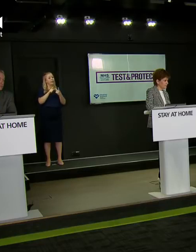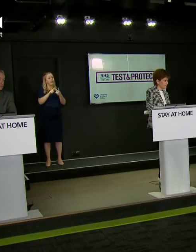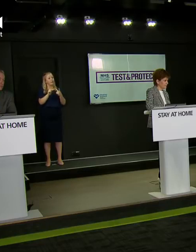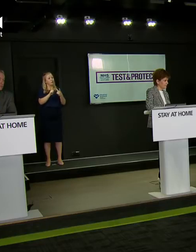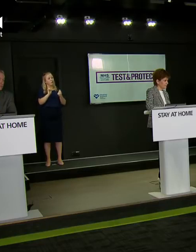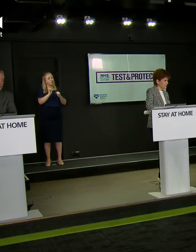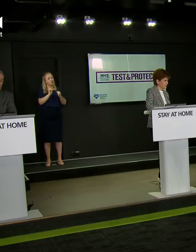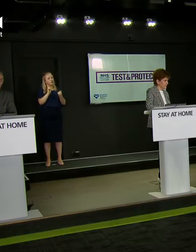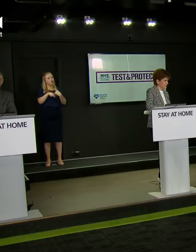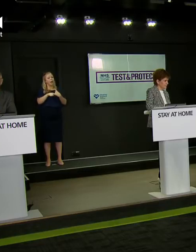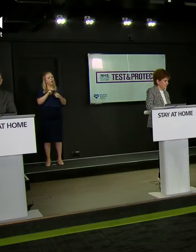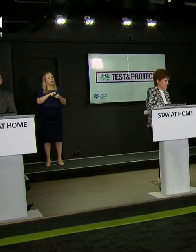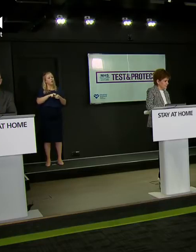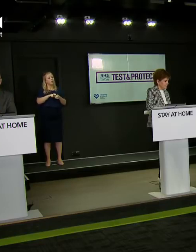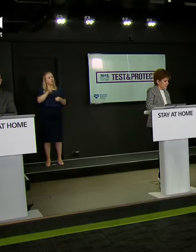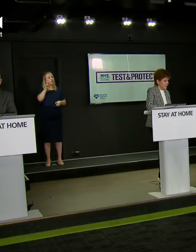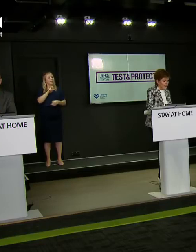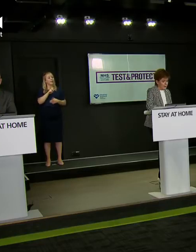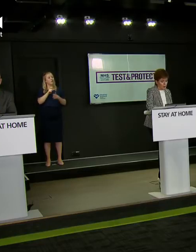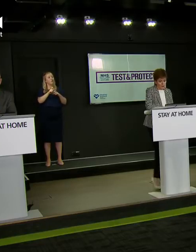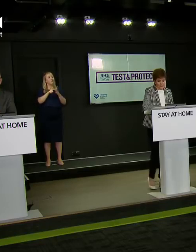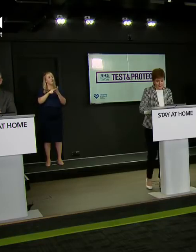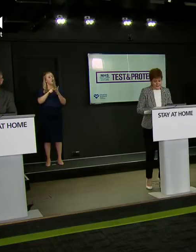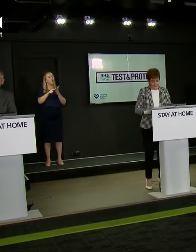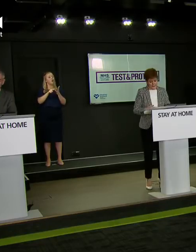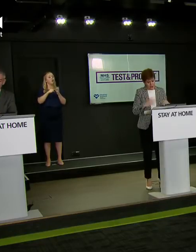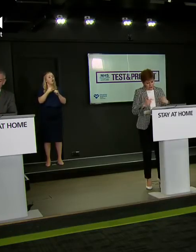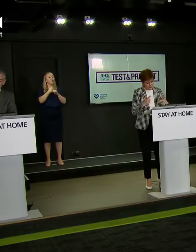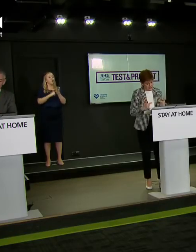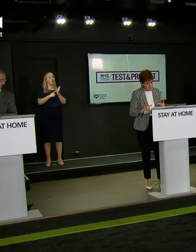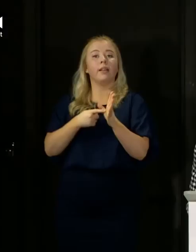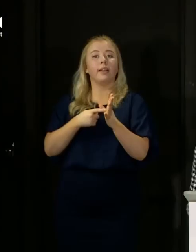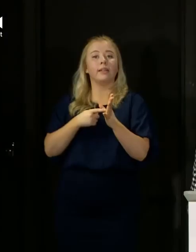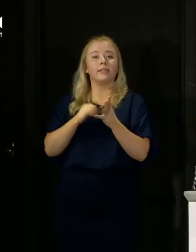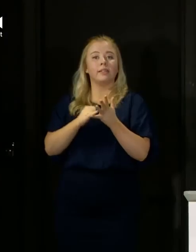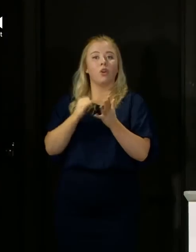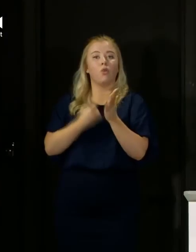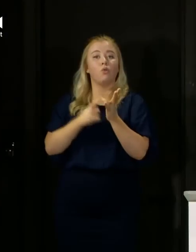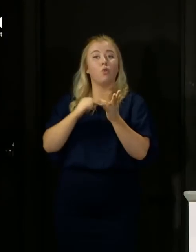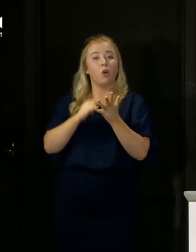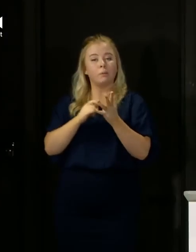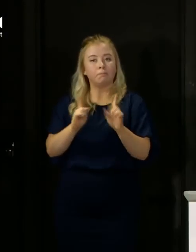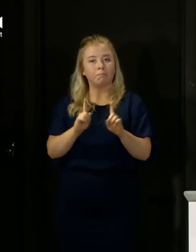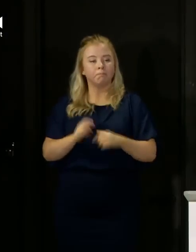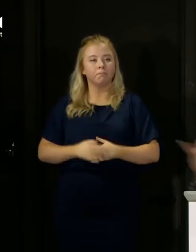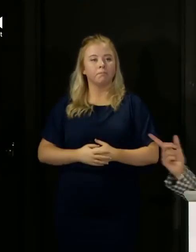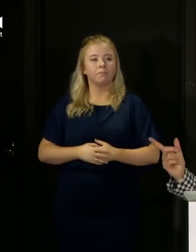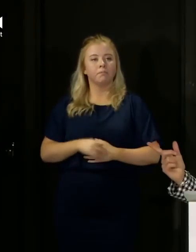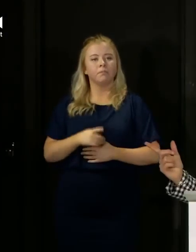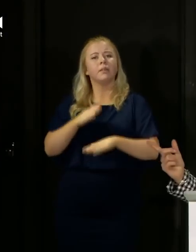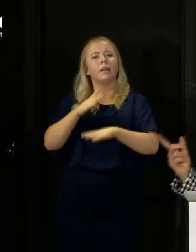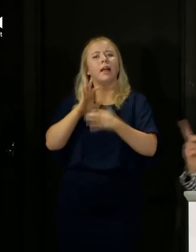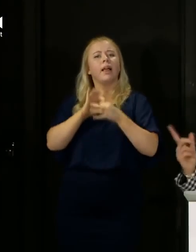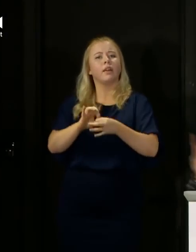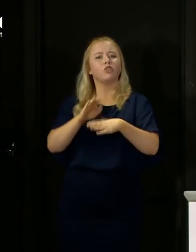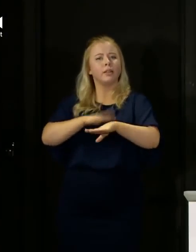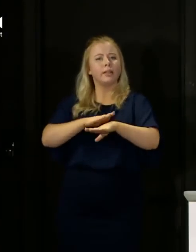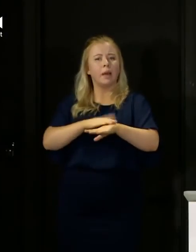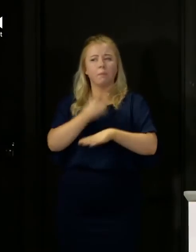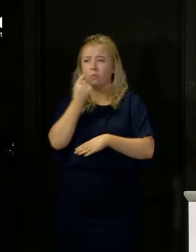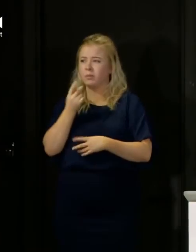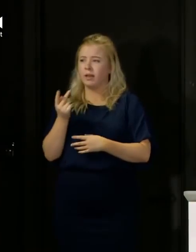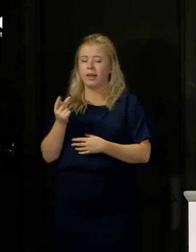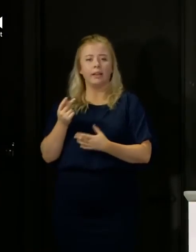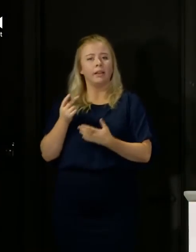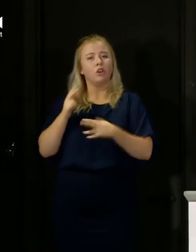resignation today of Douglas Ross? On the turnaround time for testing, I think we are, possibly Gregor or